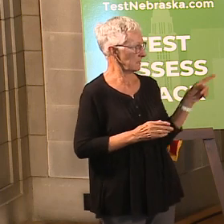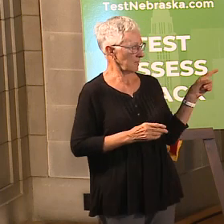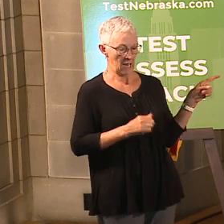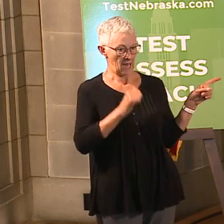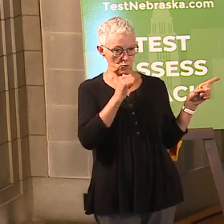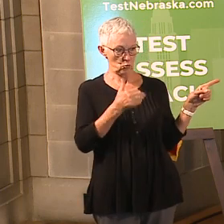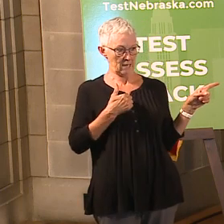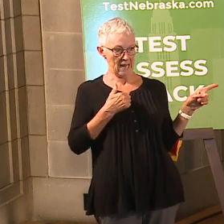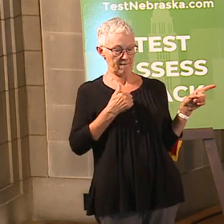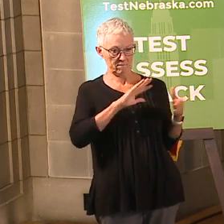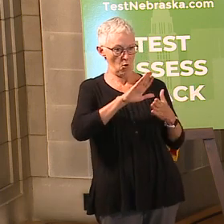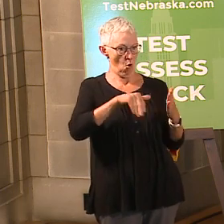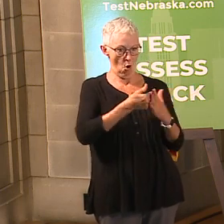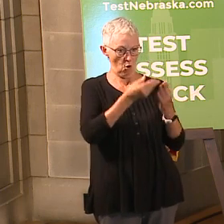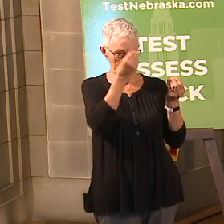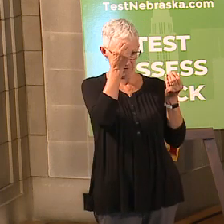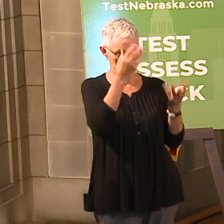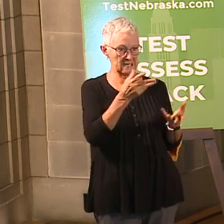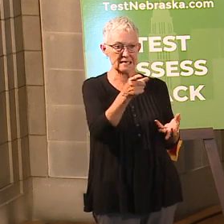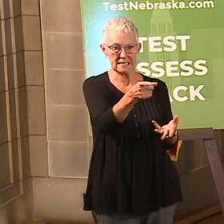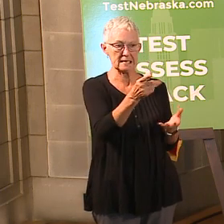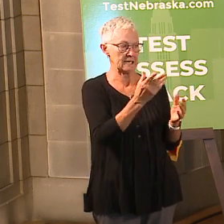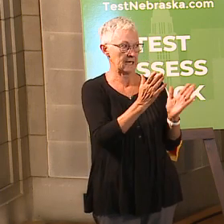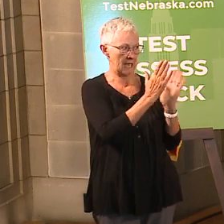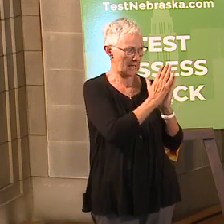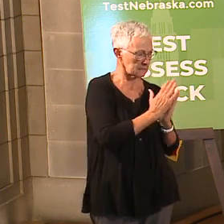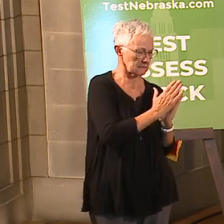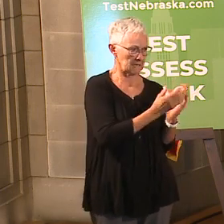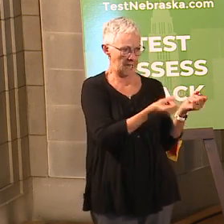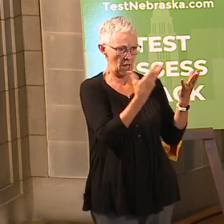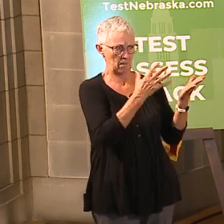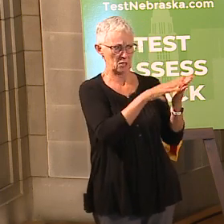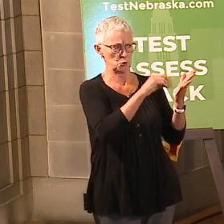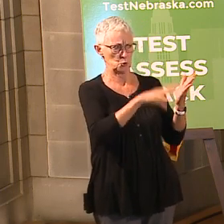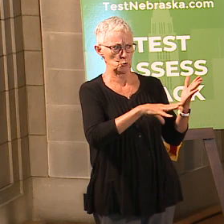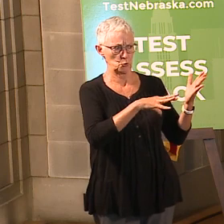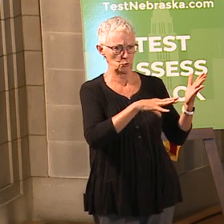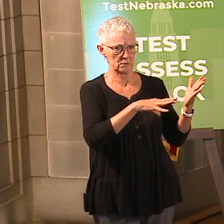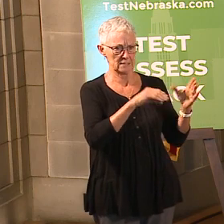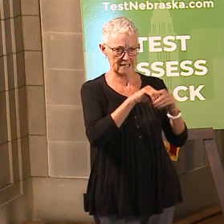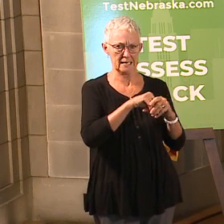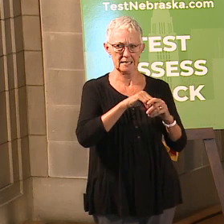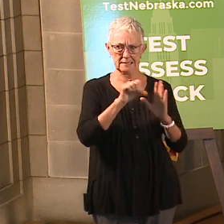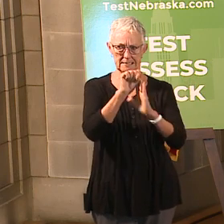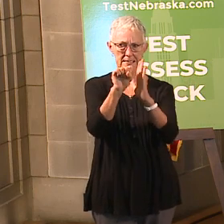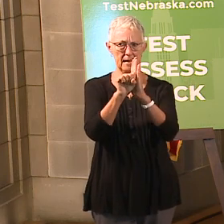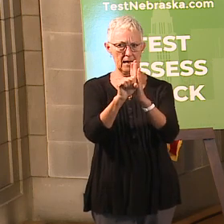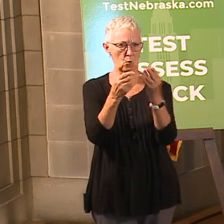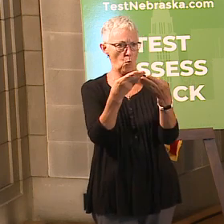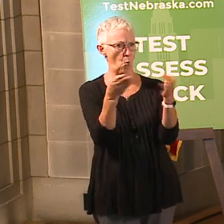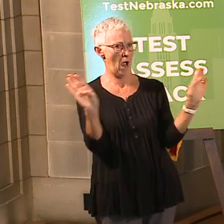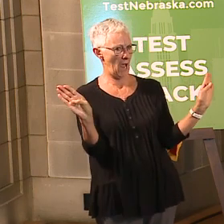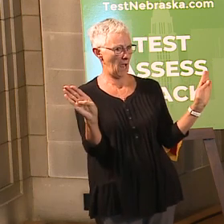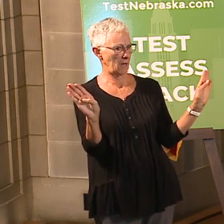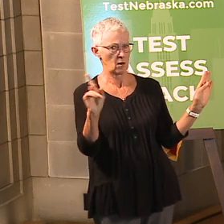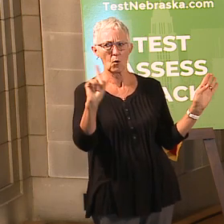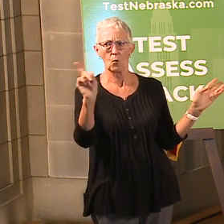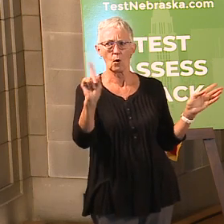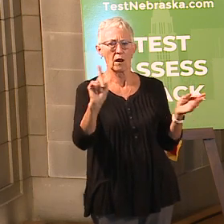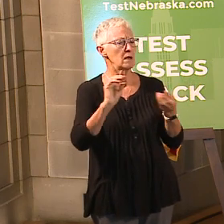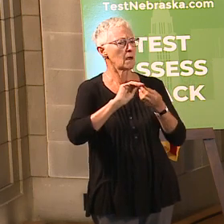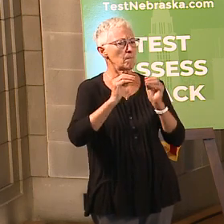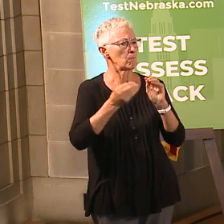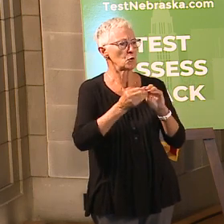all the data, so Fred asked, you know, as we're watching the data, how many total students, how many total staff? We've actually really created an environment where that's being